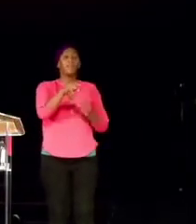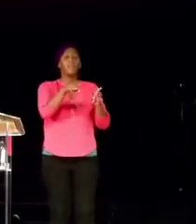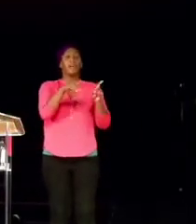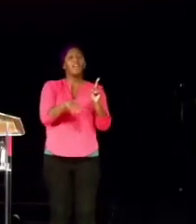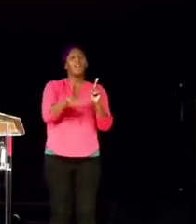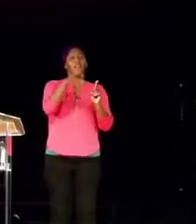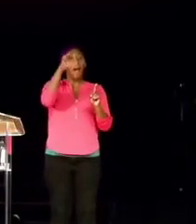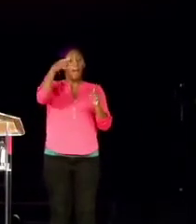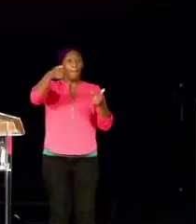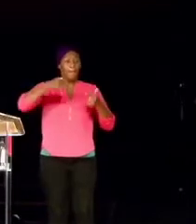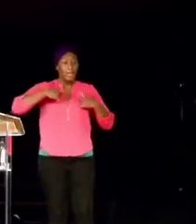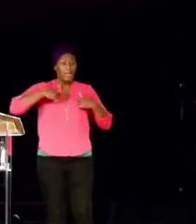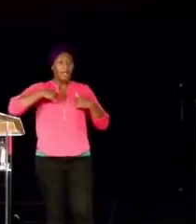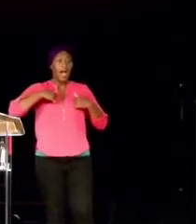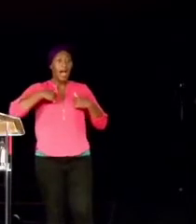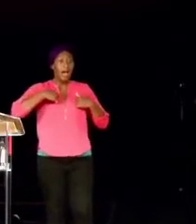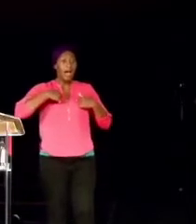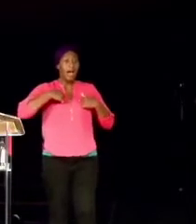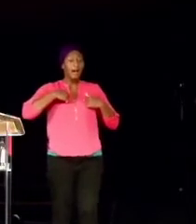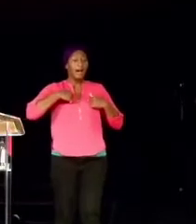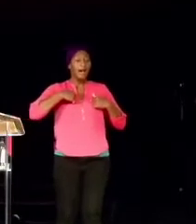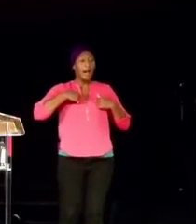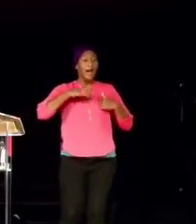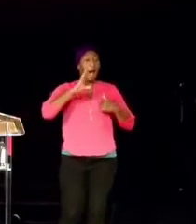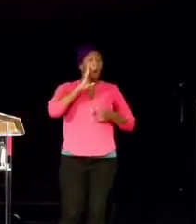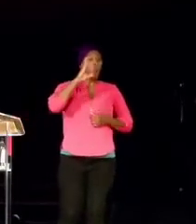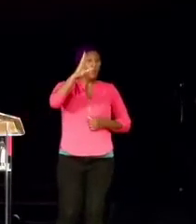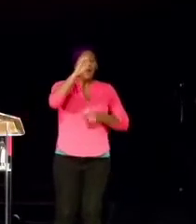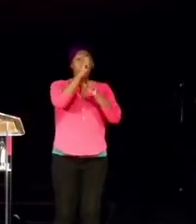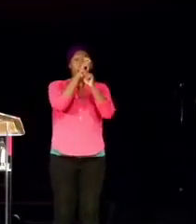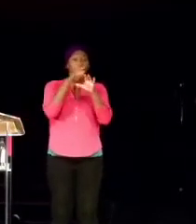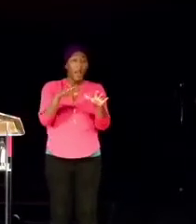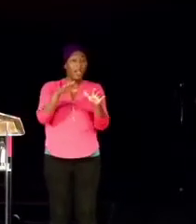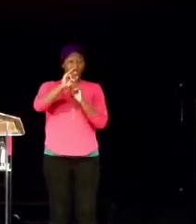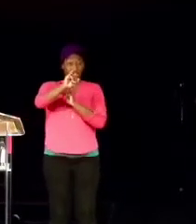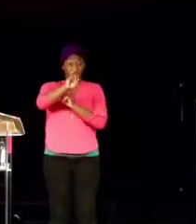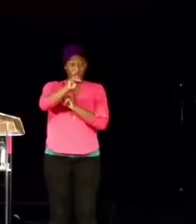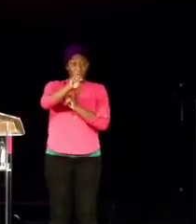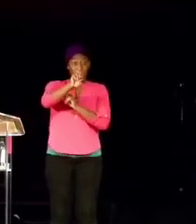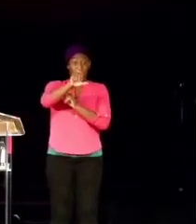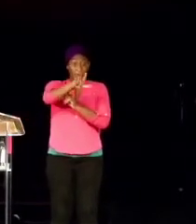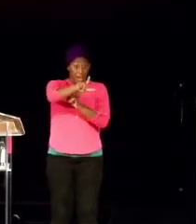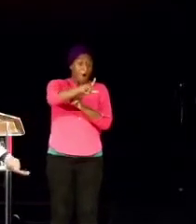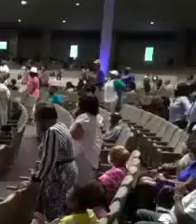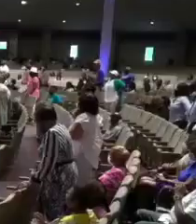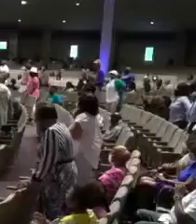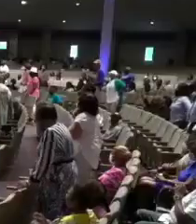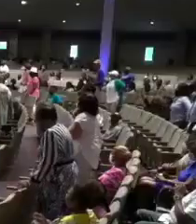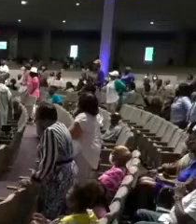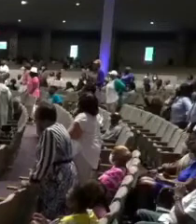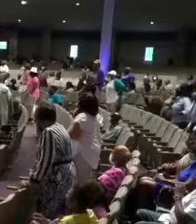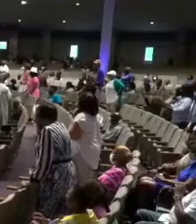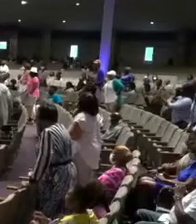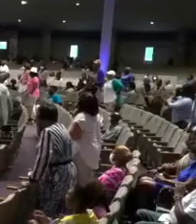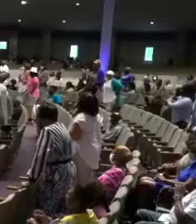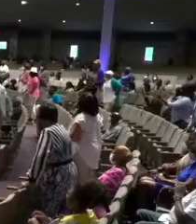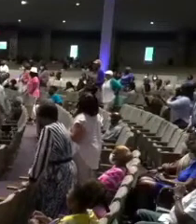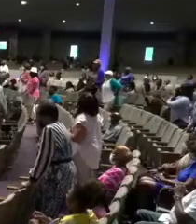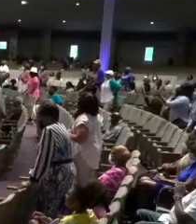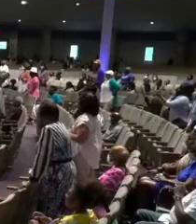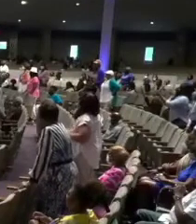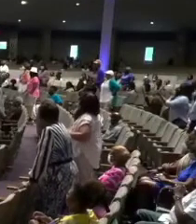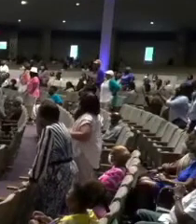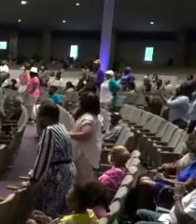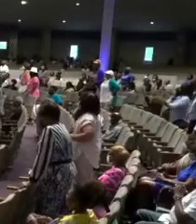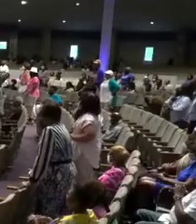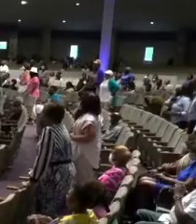E plant here, that I'm also, I'm also going to bless Ishmael. That means his mess up also